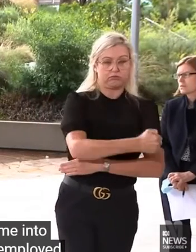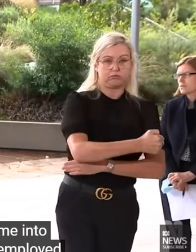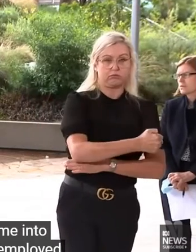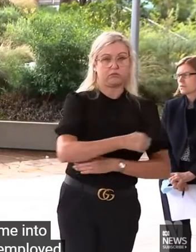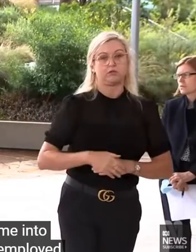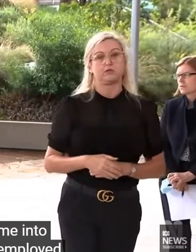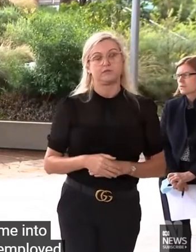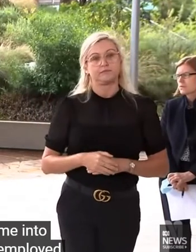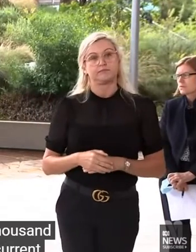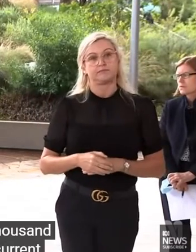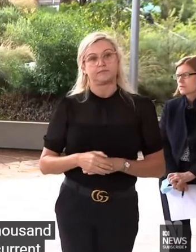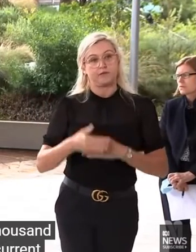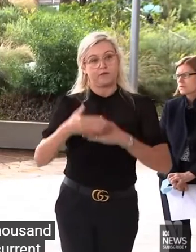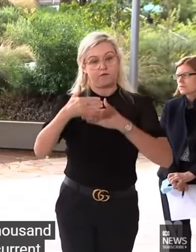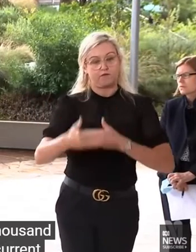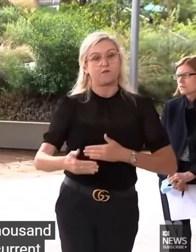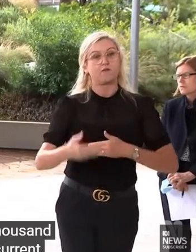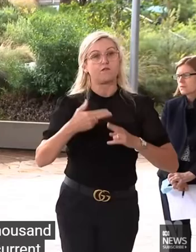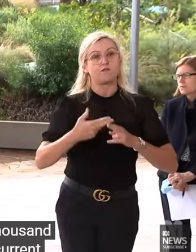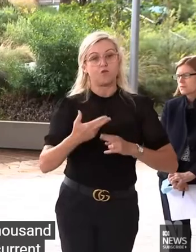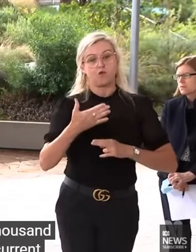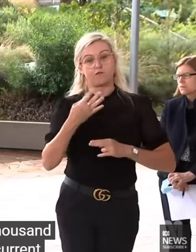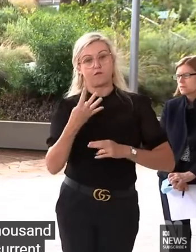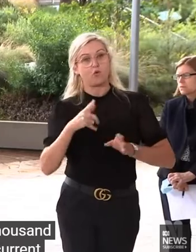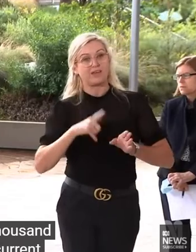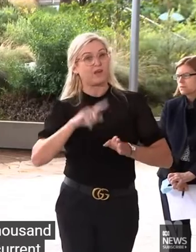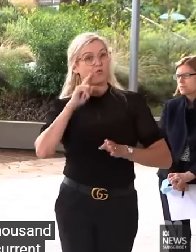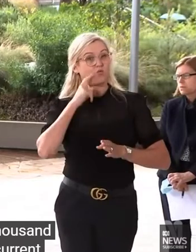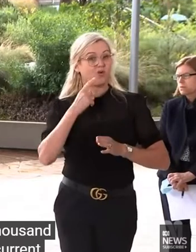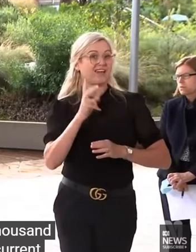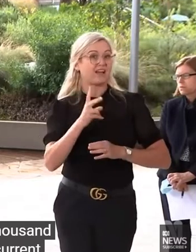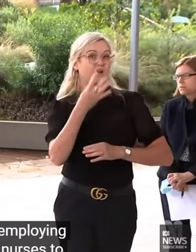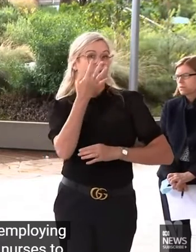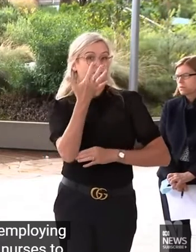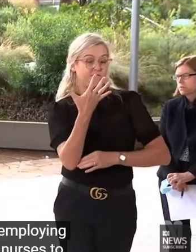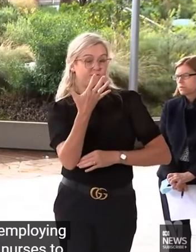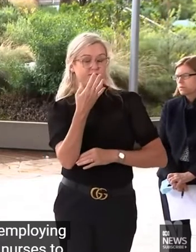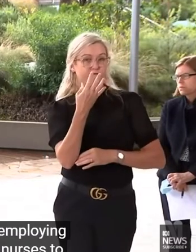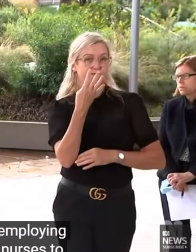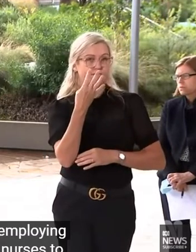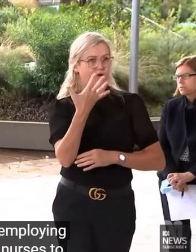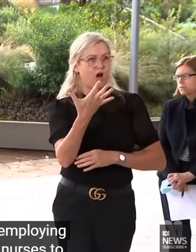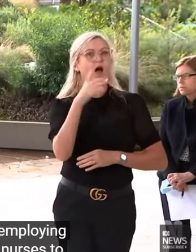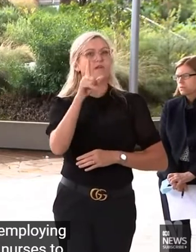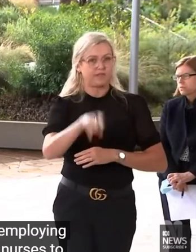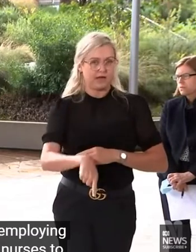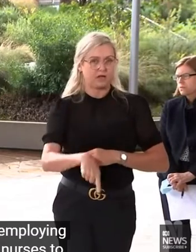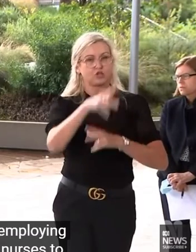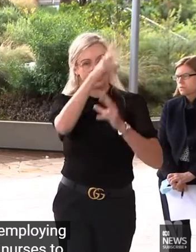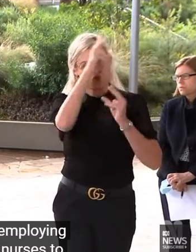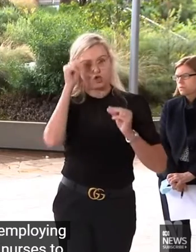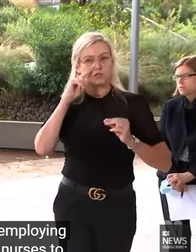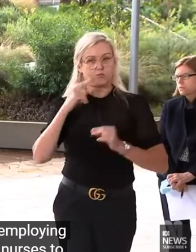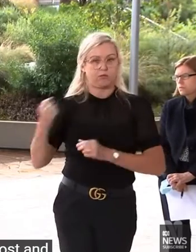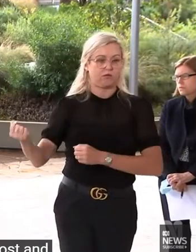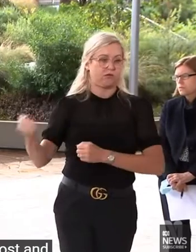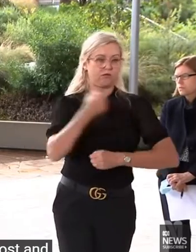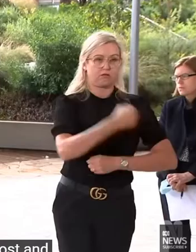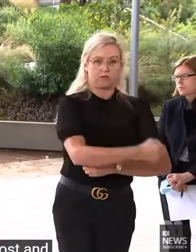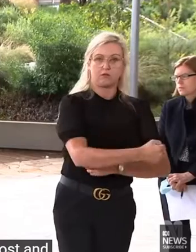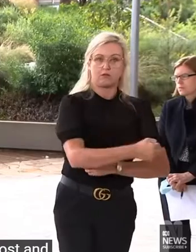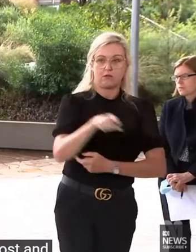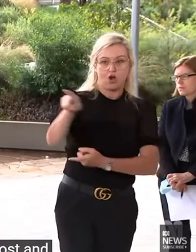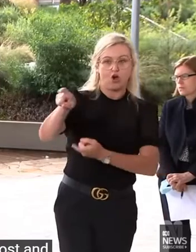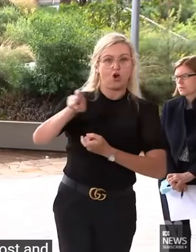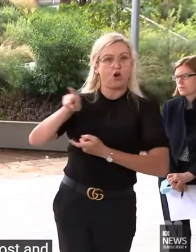we're employing another 5,000 nurses. It's a $2.8 million boost. And